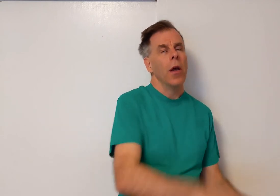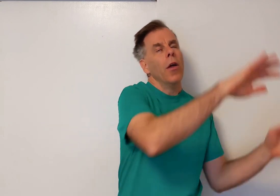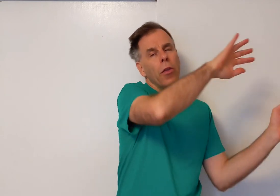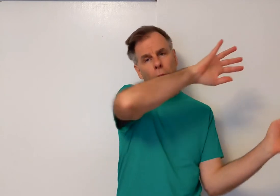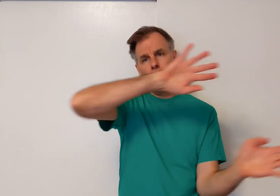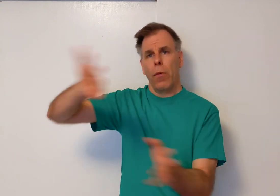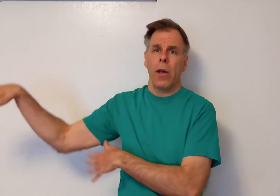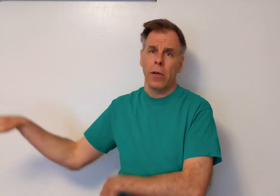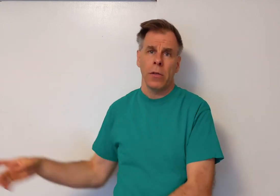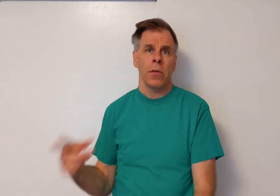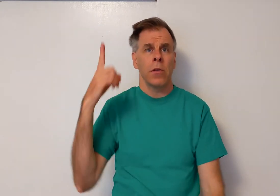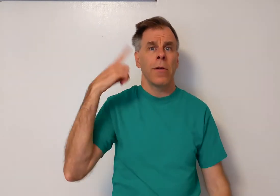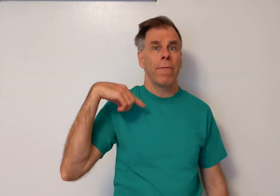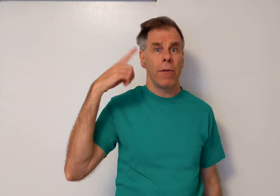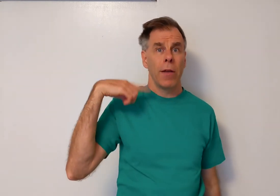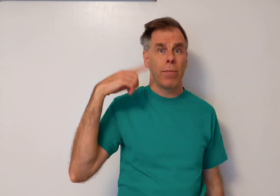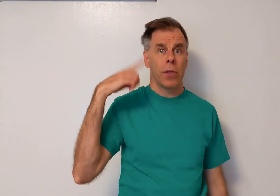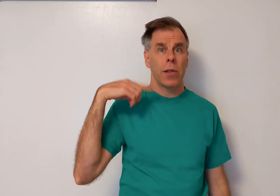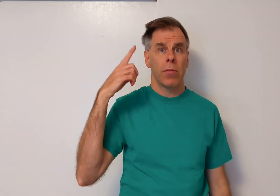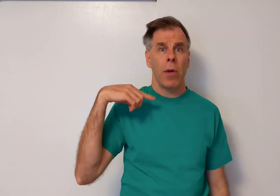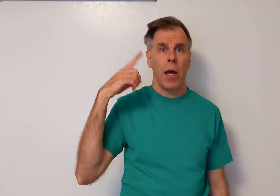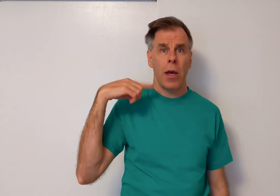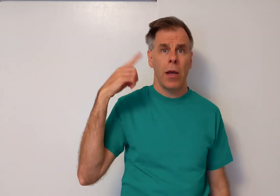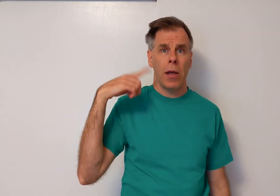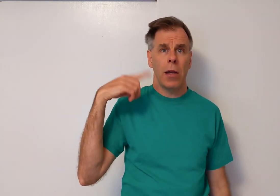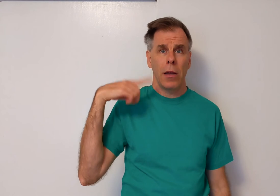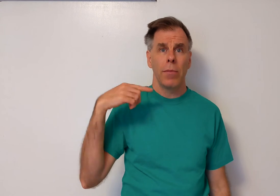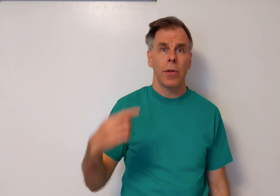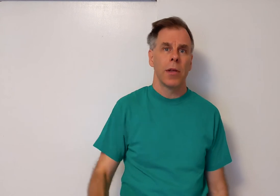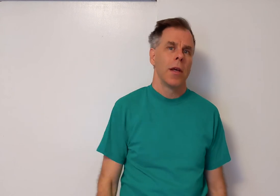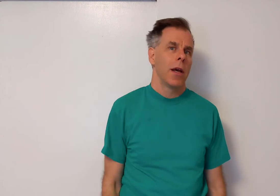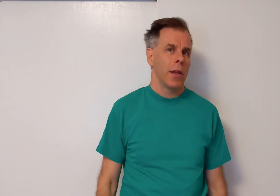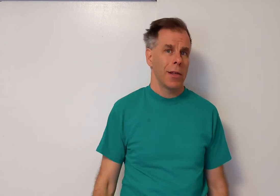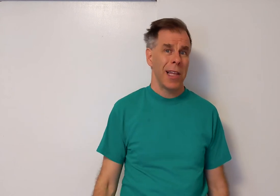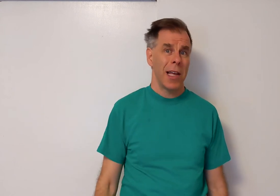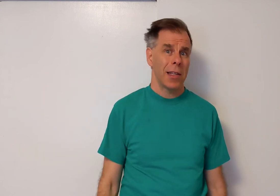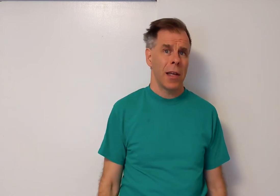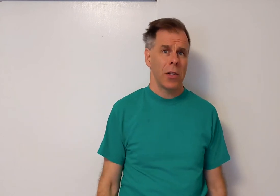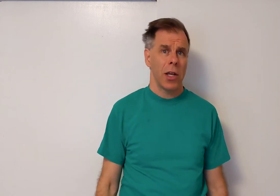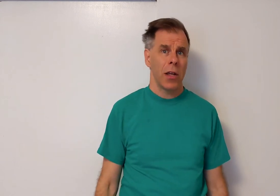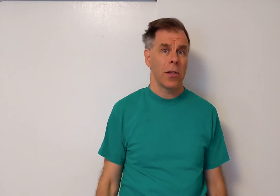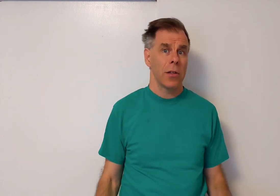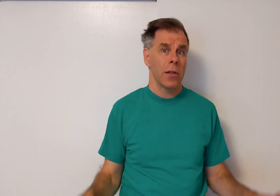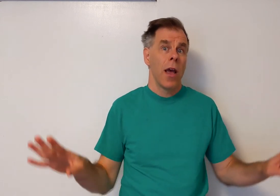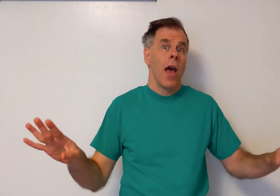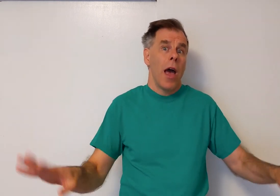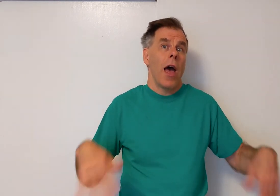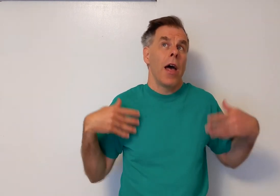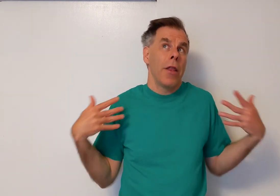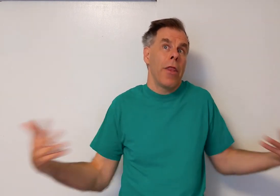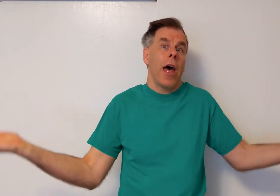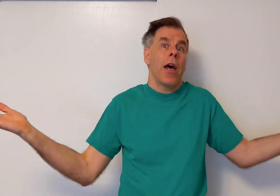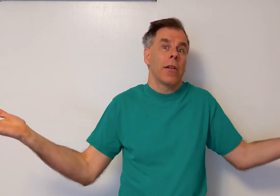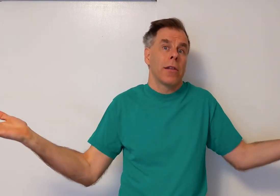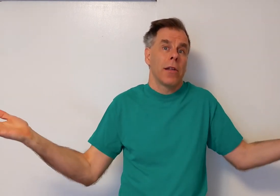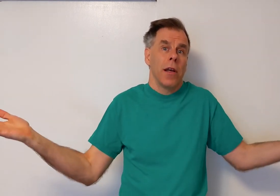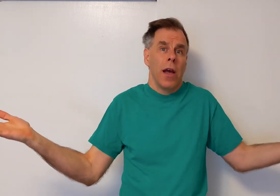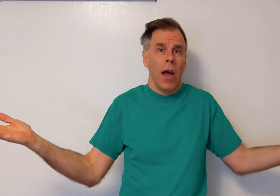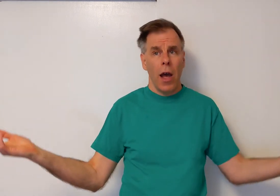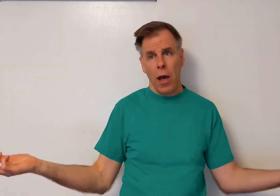The windids flips my lips. And this last line changes. And that's how